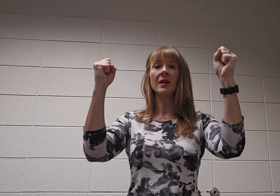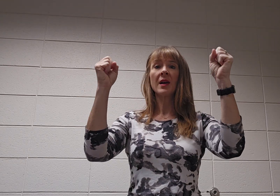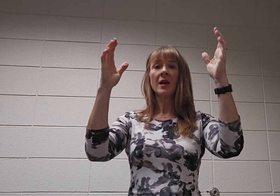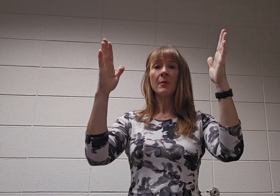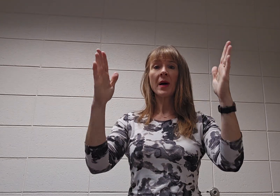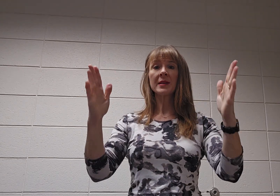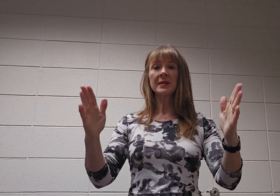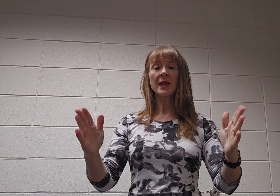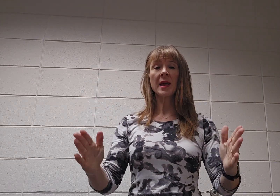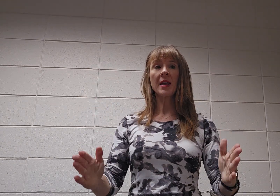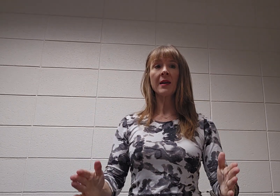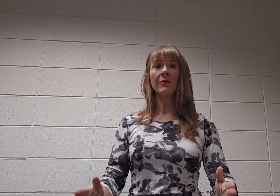my Savior.